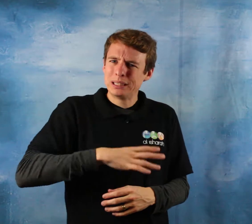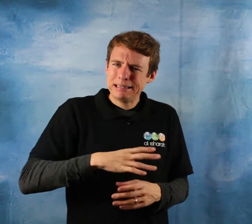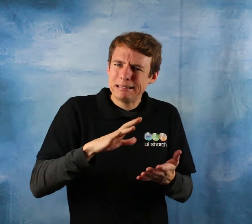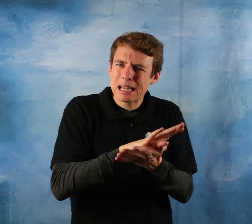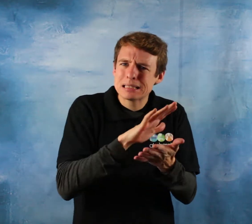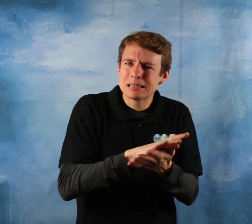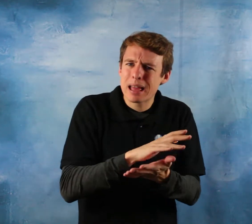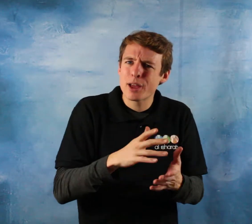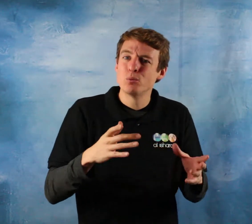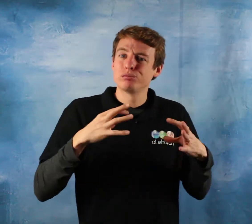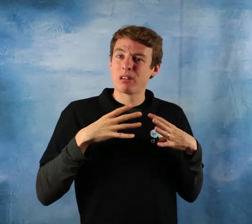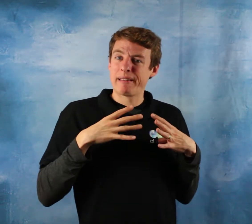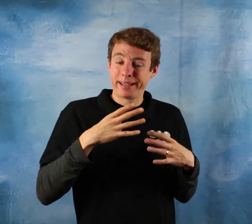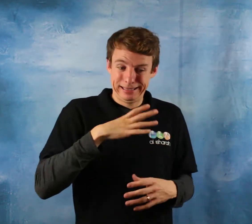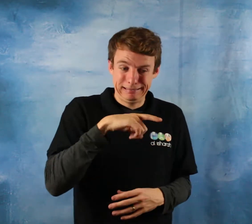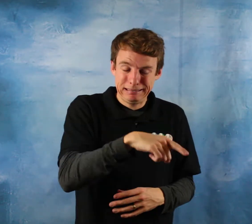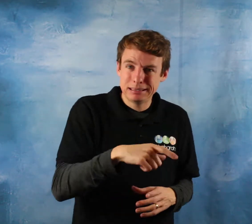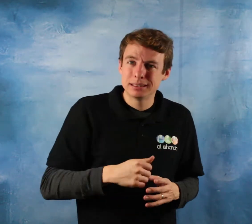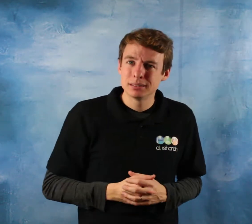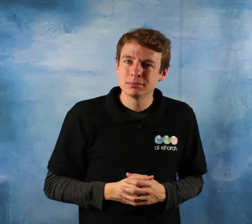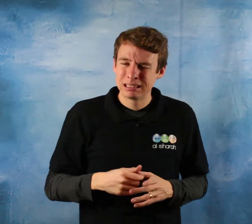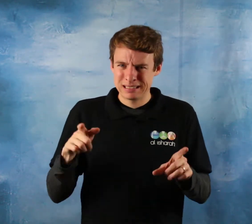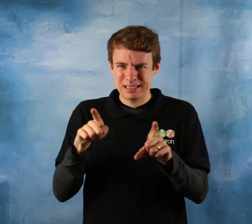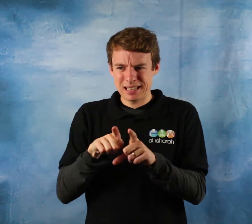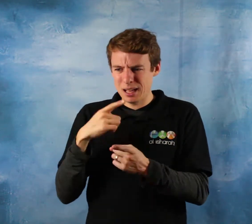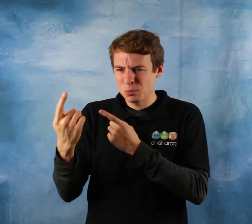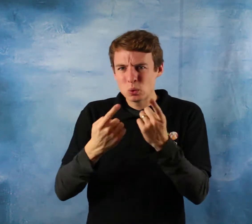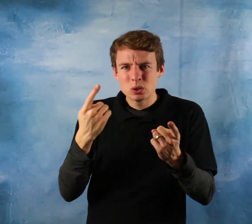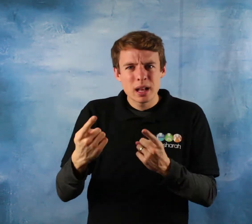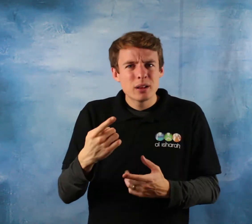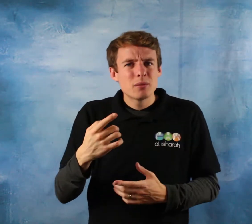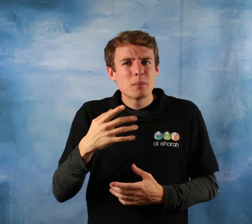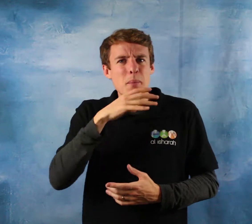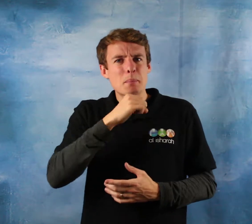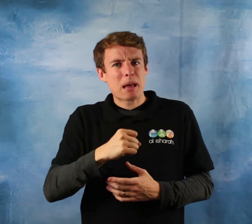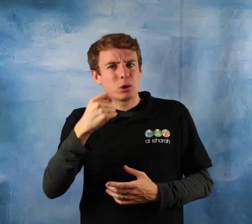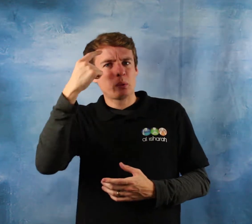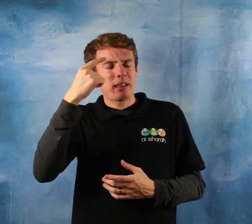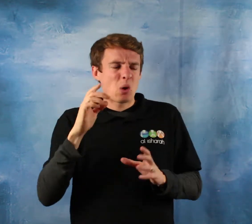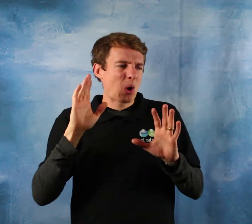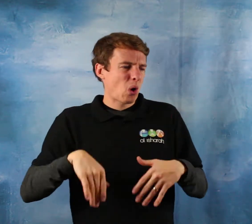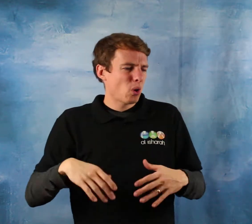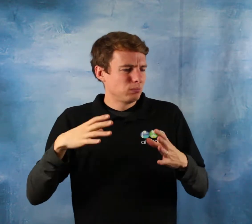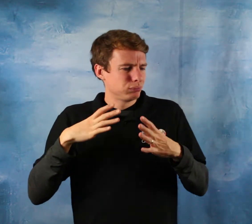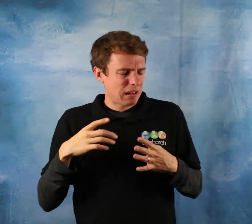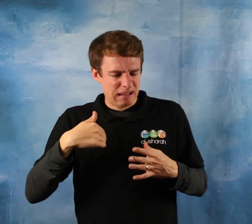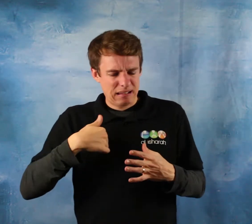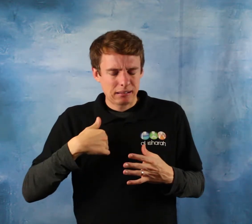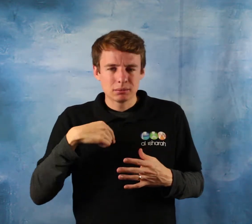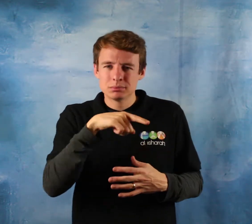this is here the crucial aspect of our khutbah Anas he reports